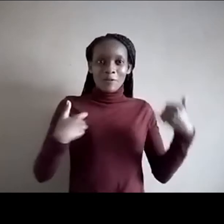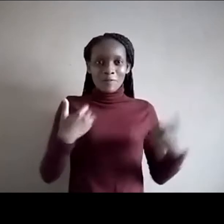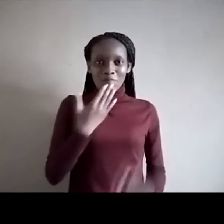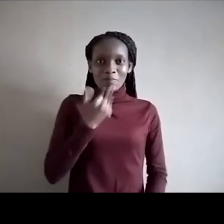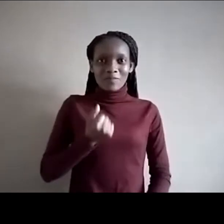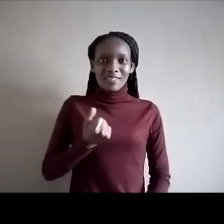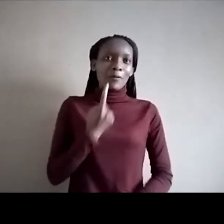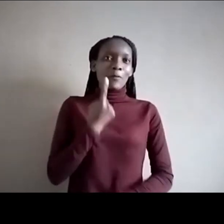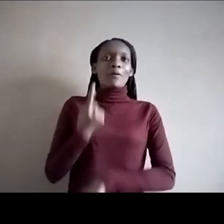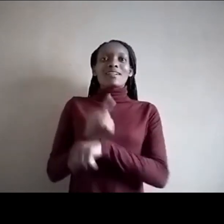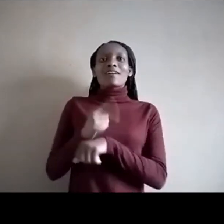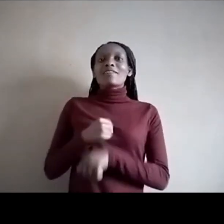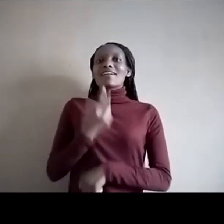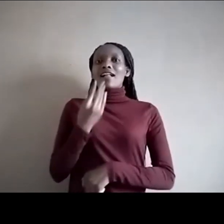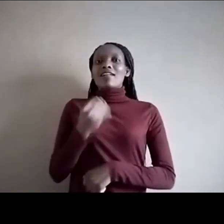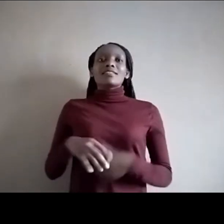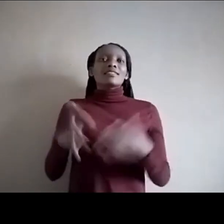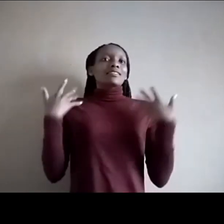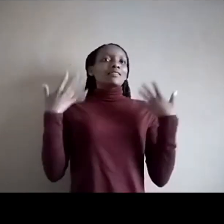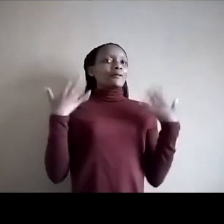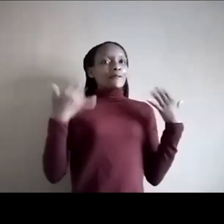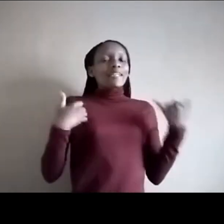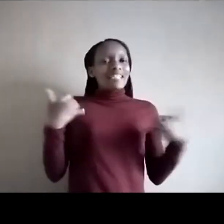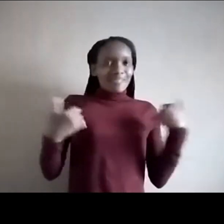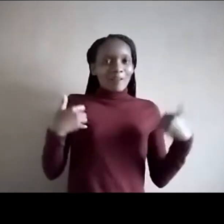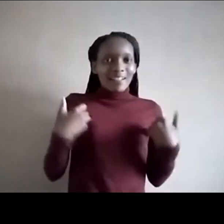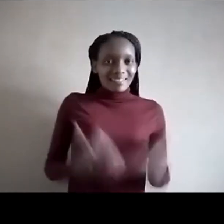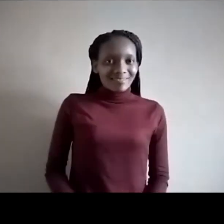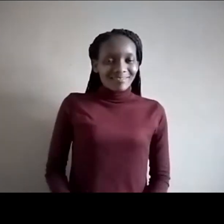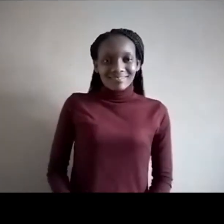just blow ourselves away with motivation. Exactly.